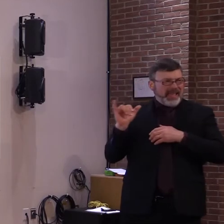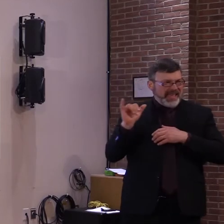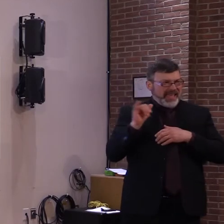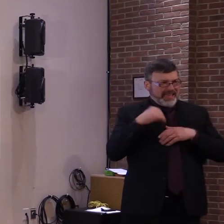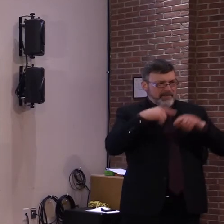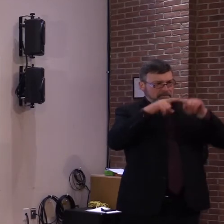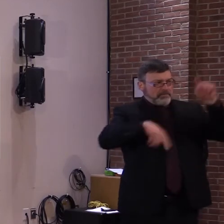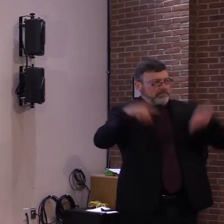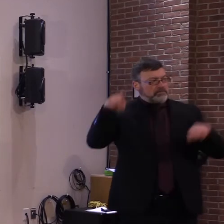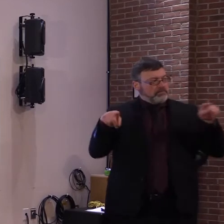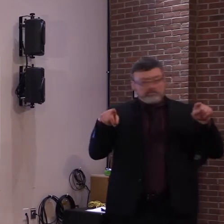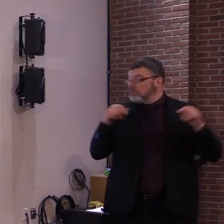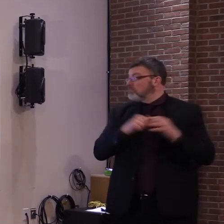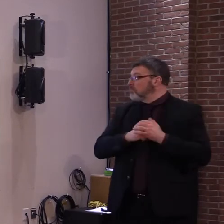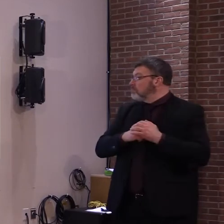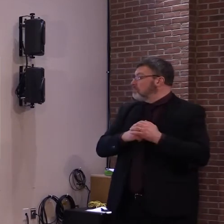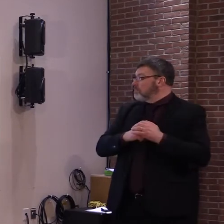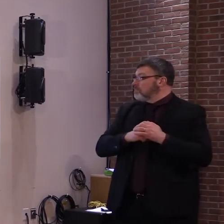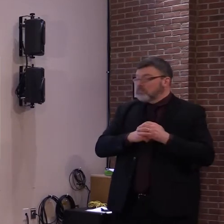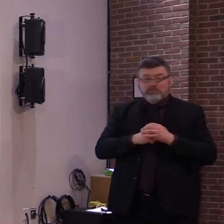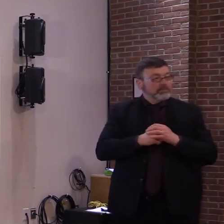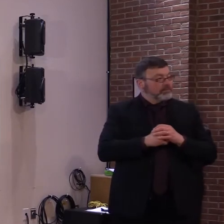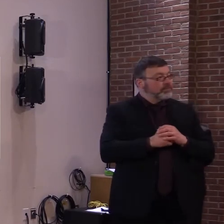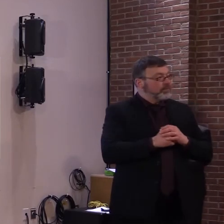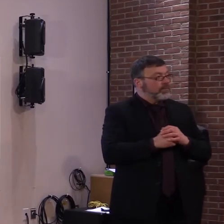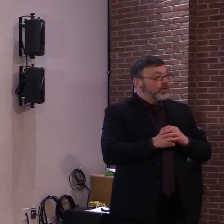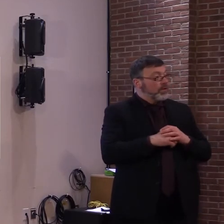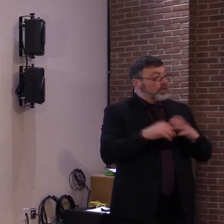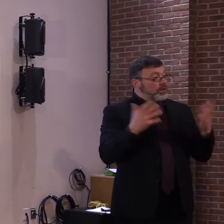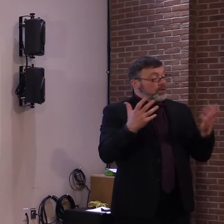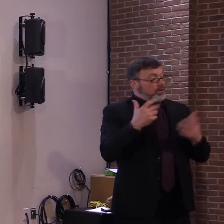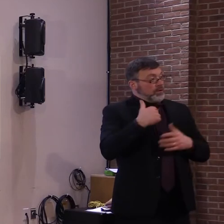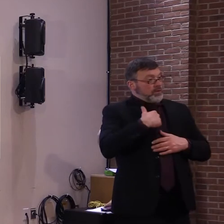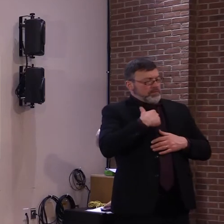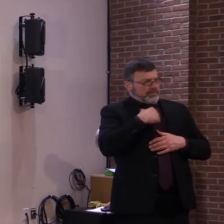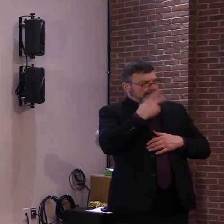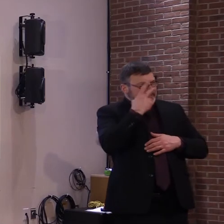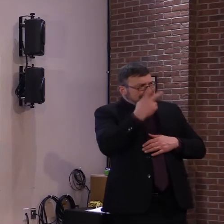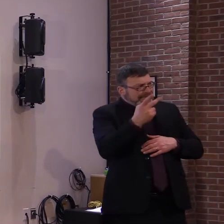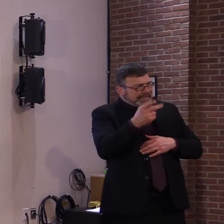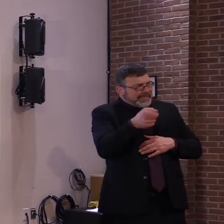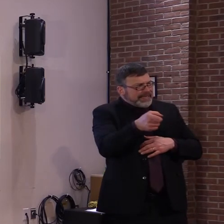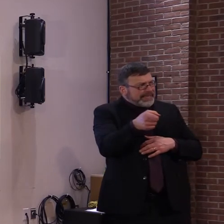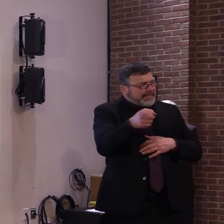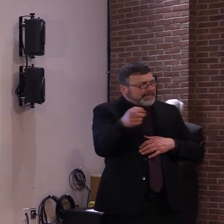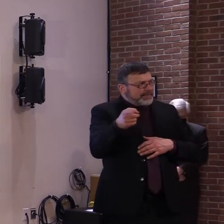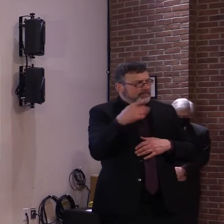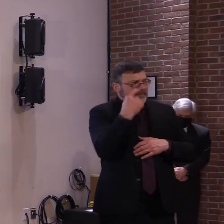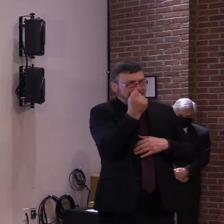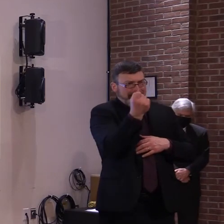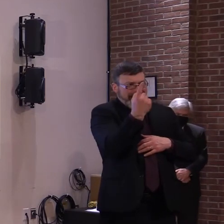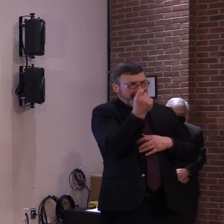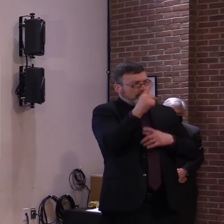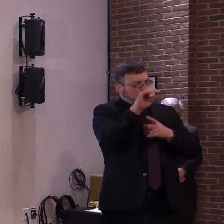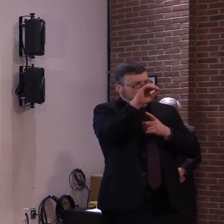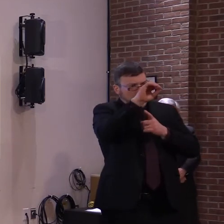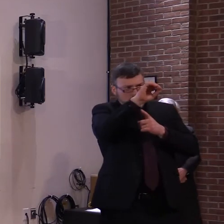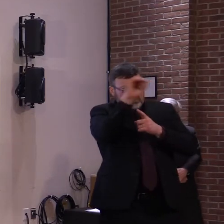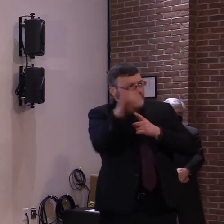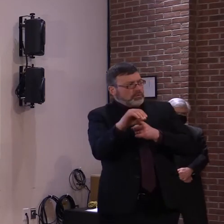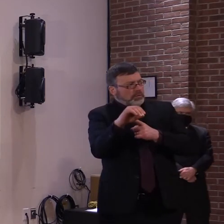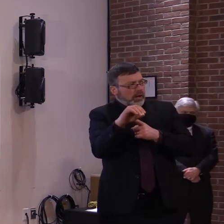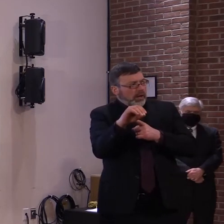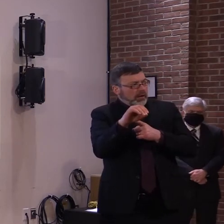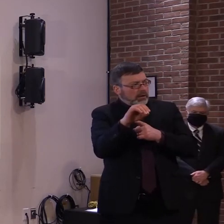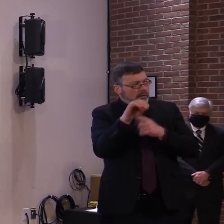I want you to note first off that only 11% of cases currently are associated with an outbreak.